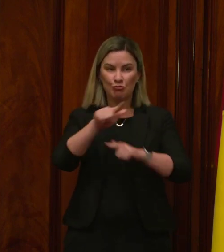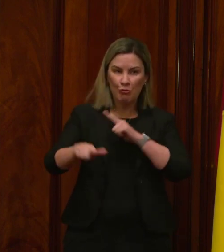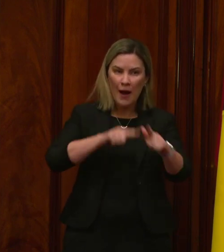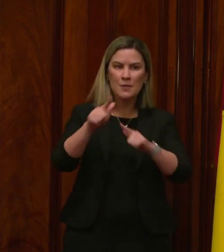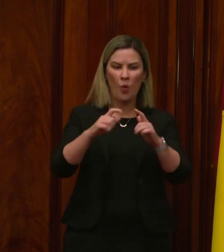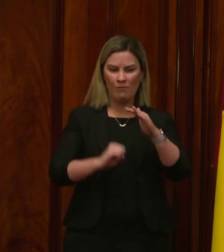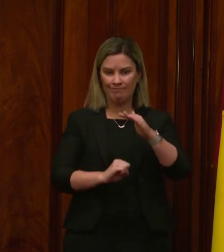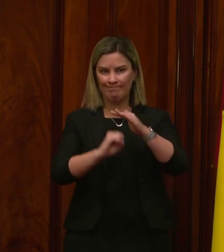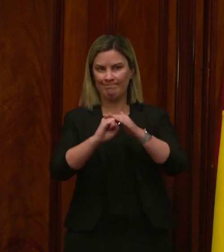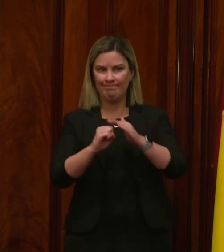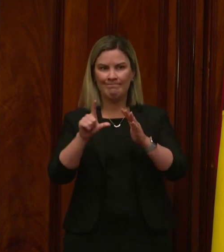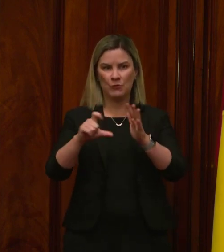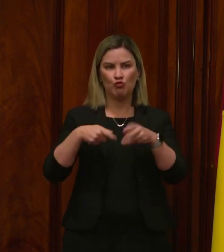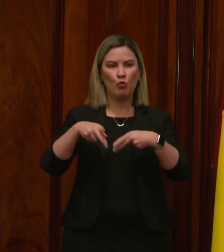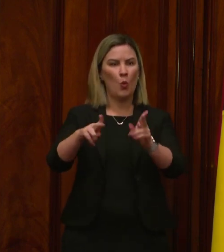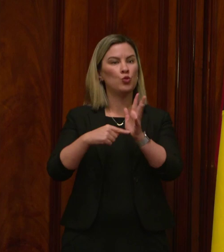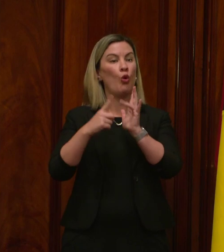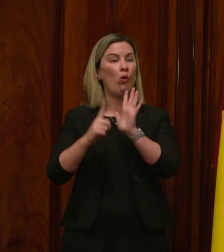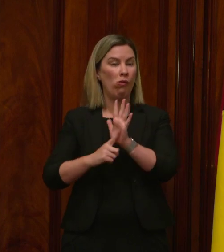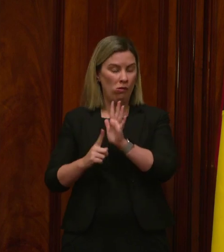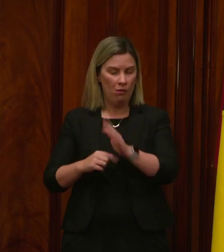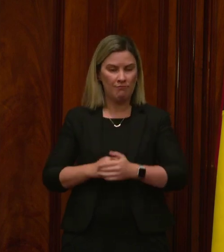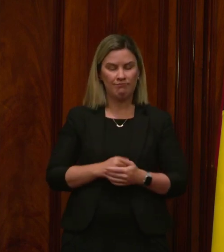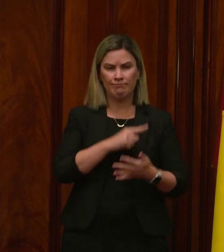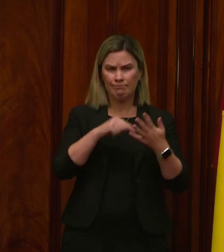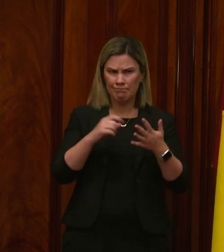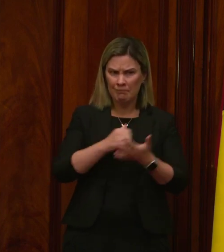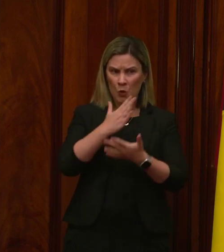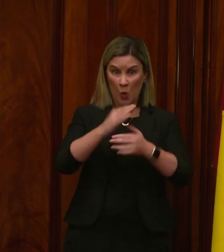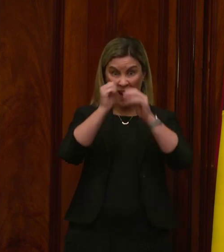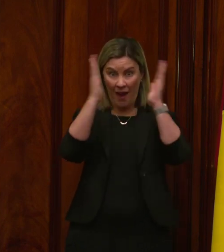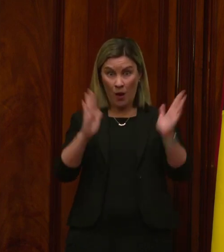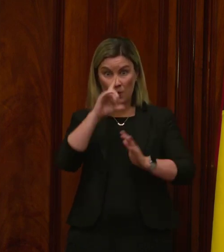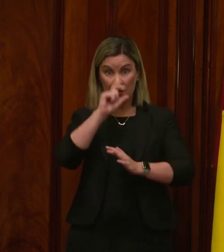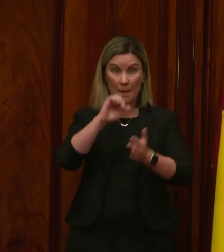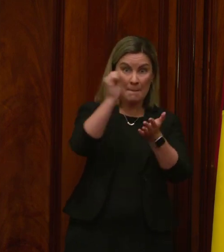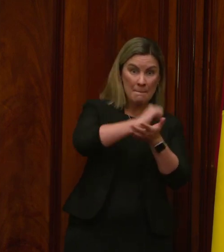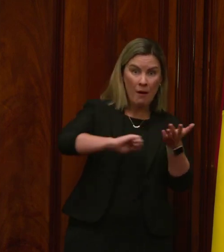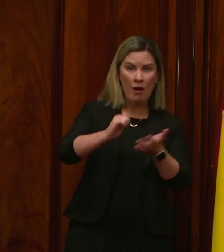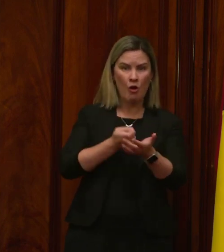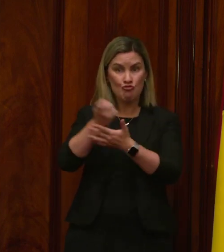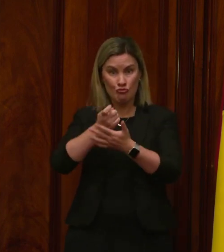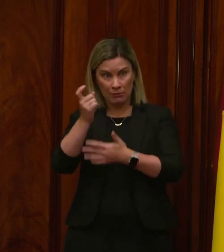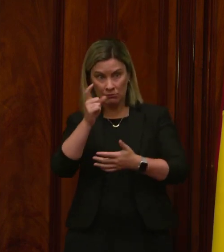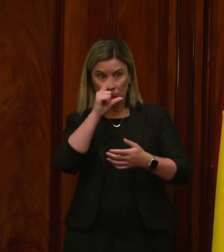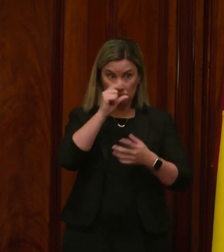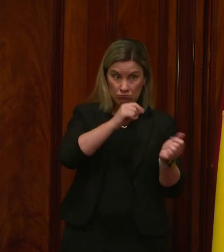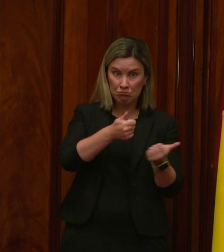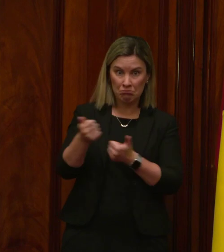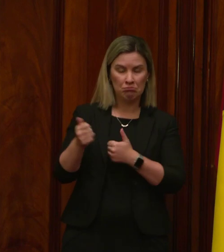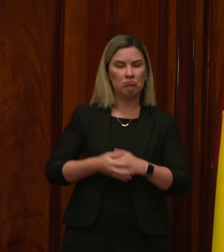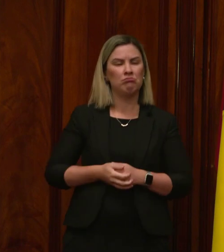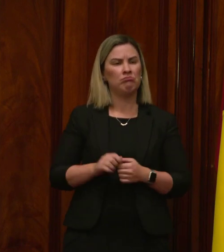tolls, to ensure good, sustainable housing is attainable for buyers and renters, to end the